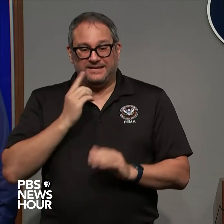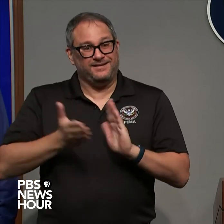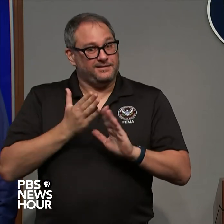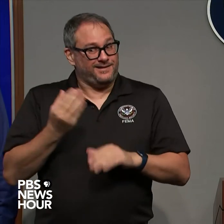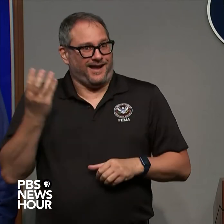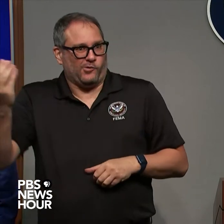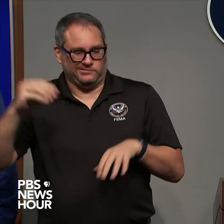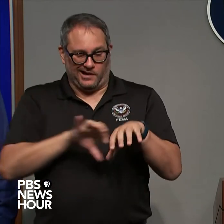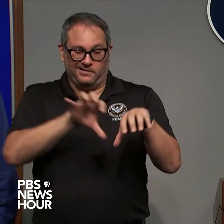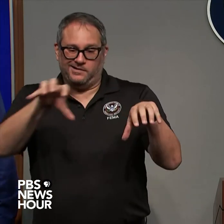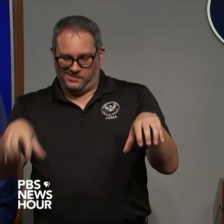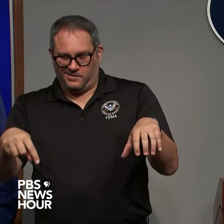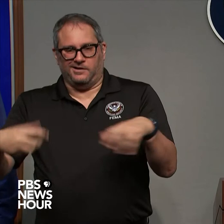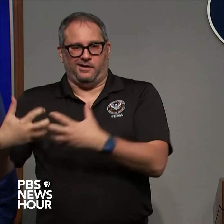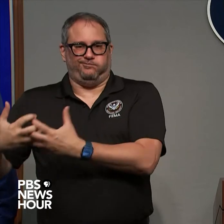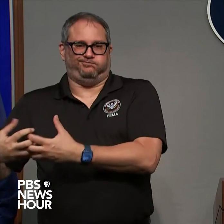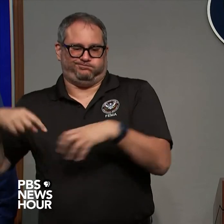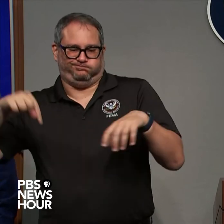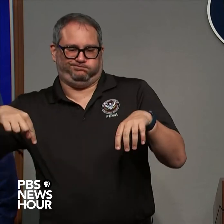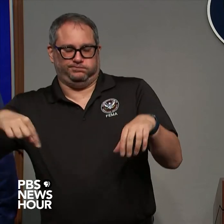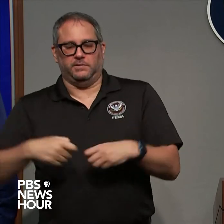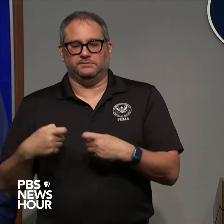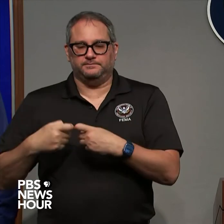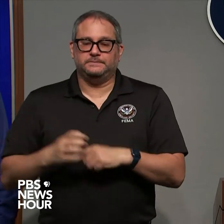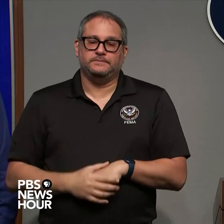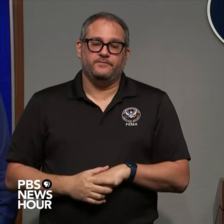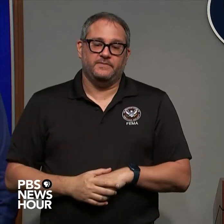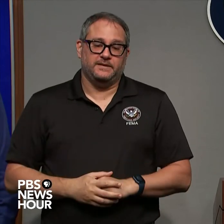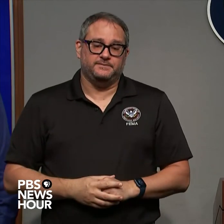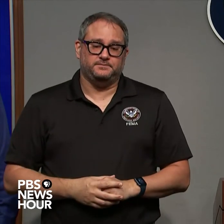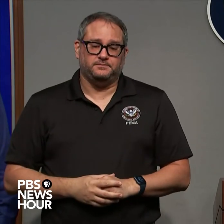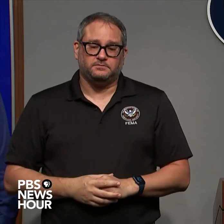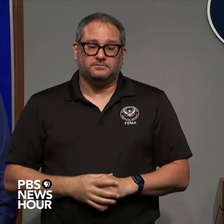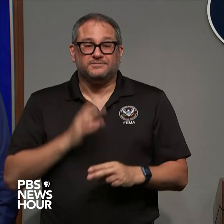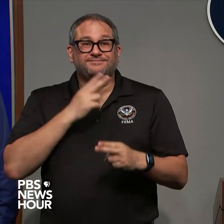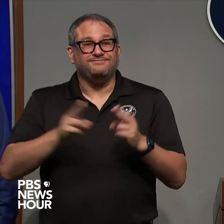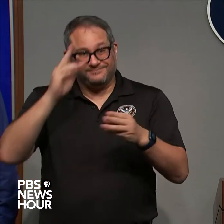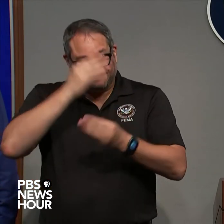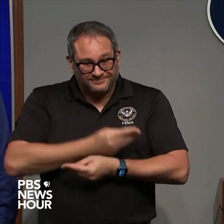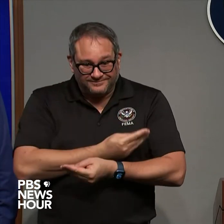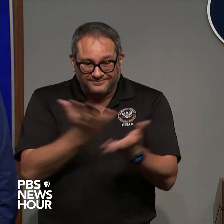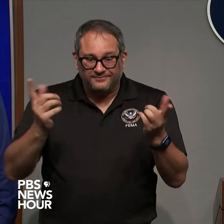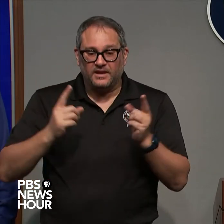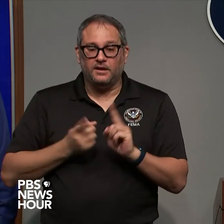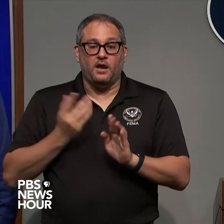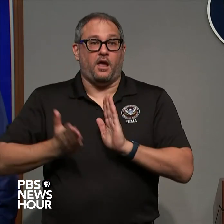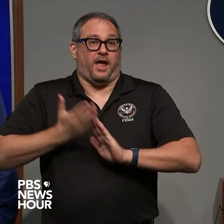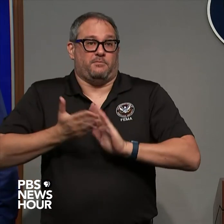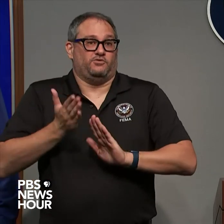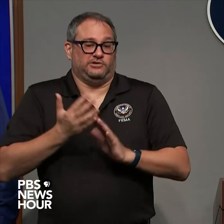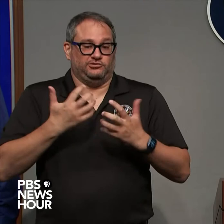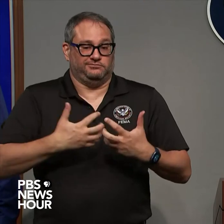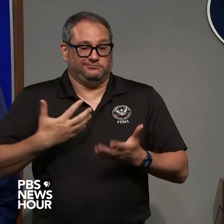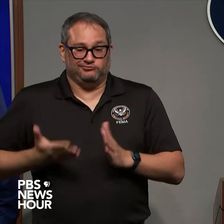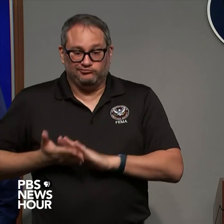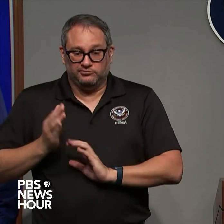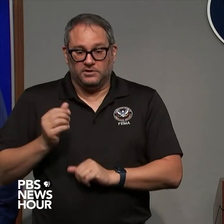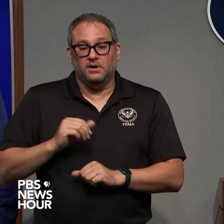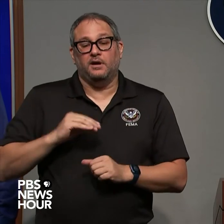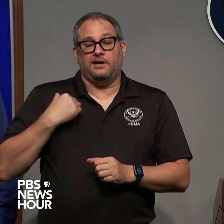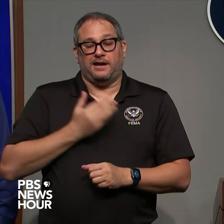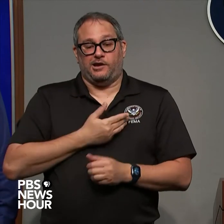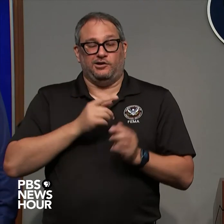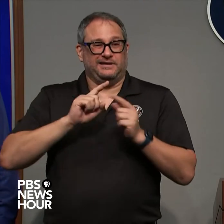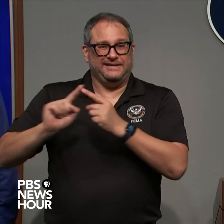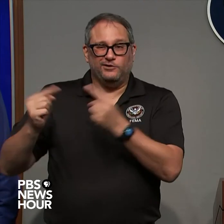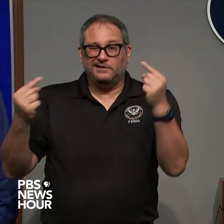so now I'll give a brief update operational update on the interagency personnel commodities and resources that